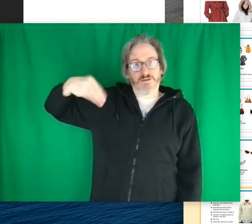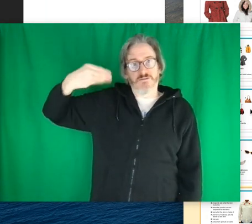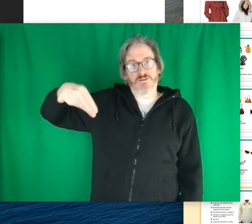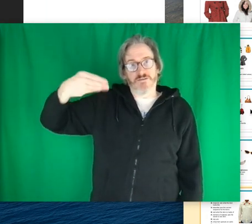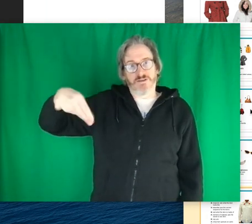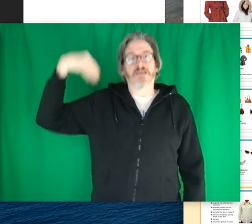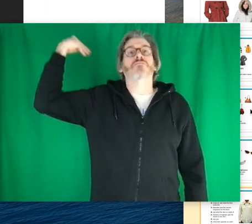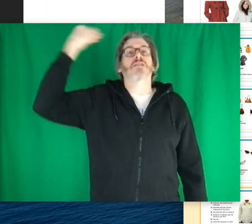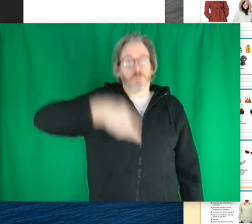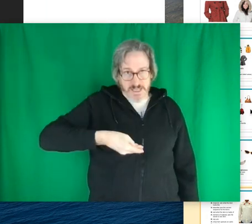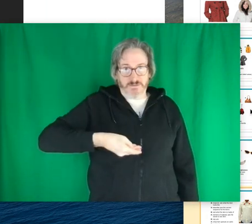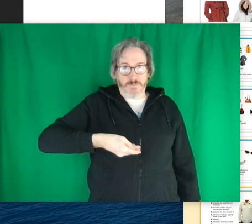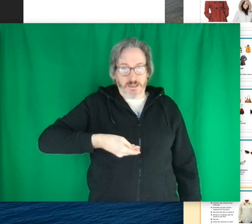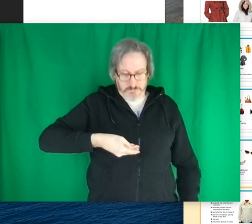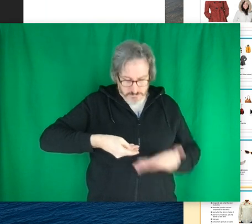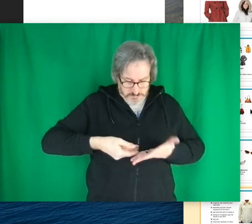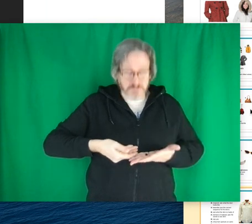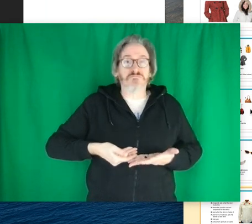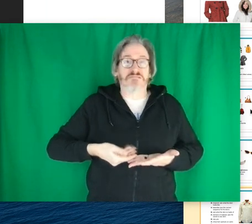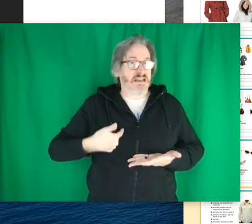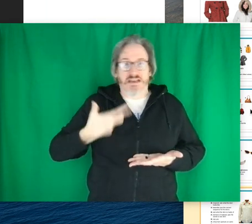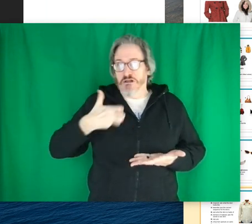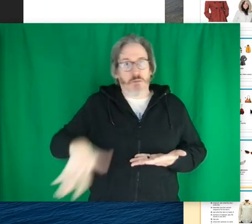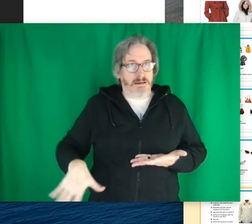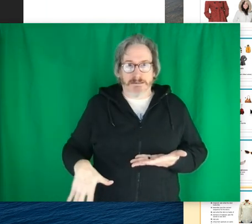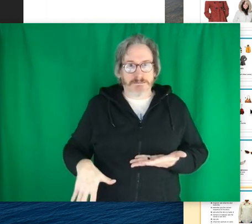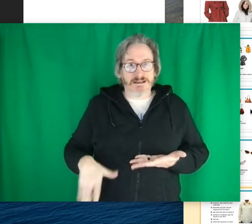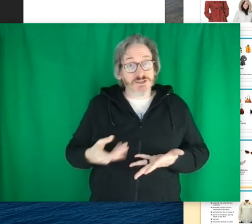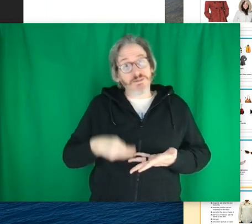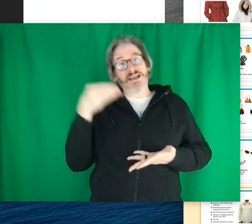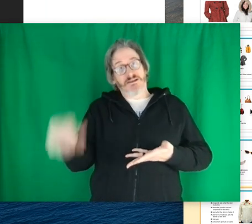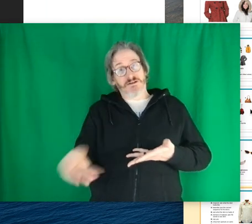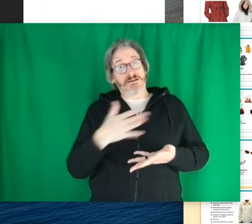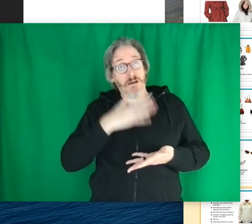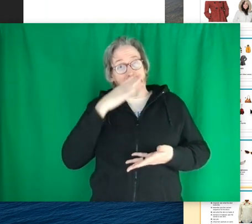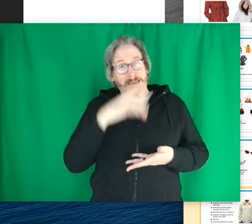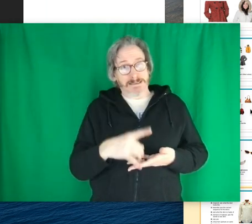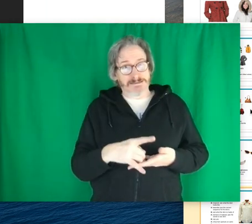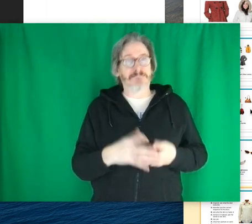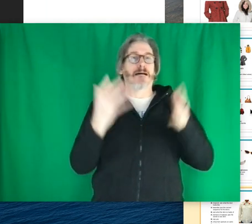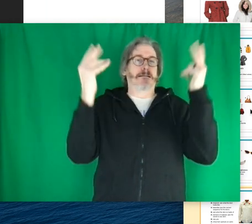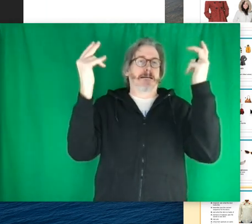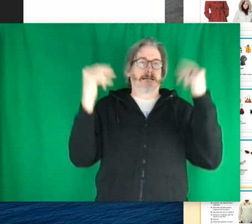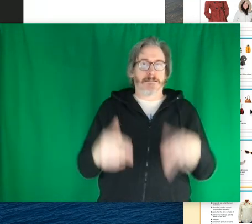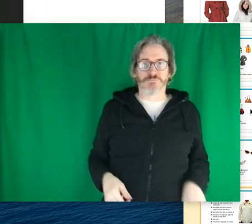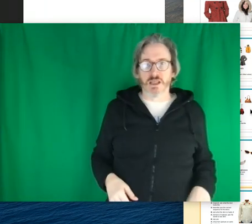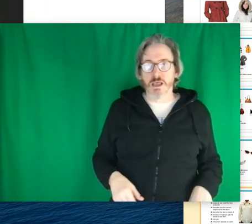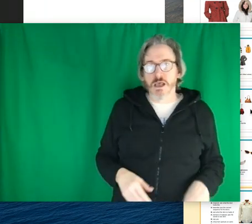Give, give, give, give, give. And it was given to me. And I did bond it. So I'm to give it to my kids.